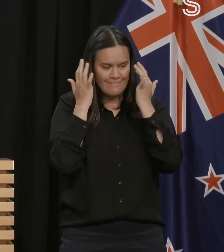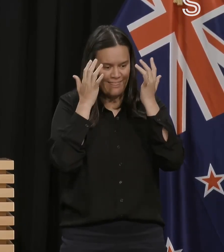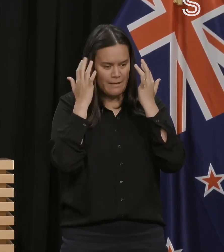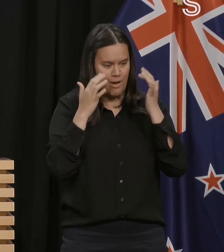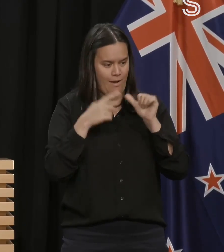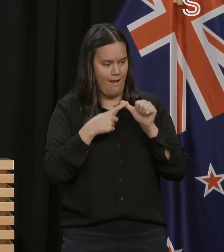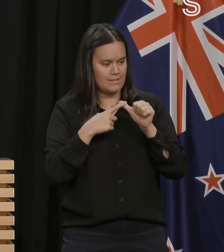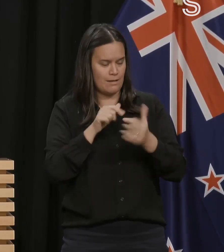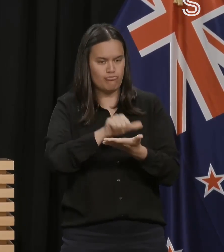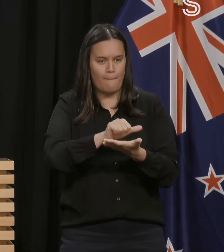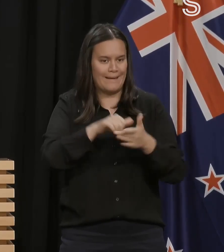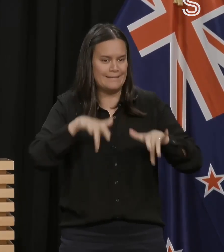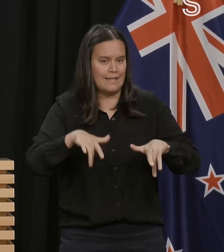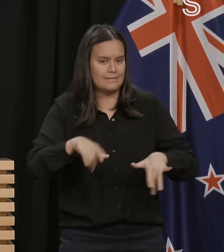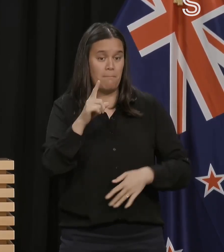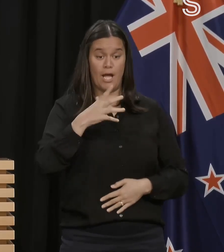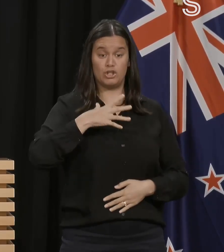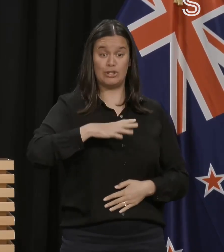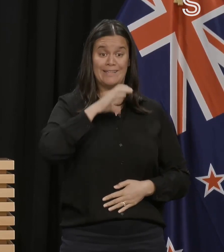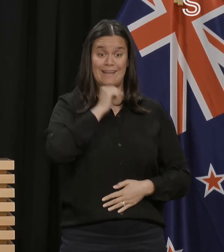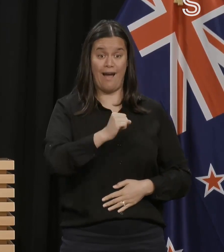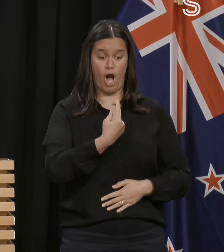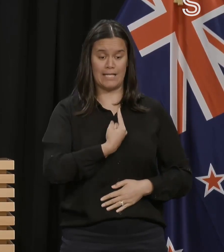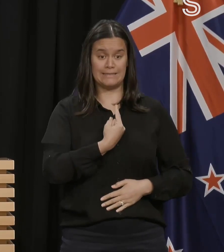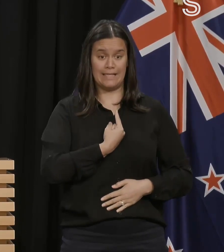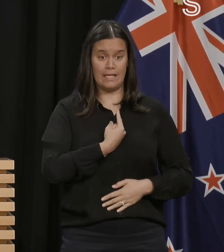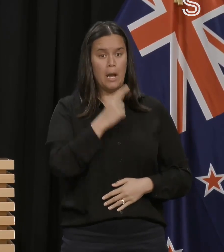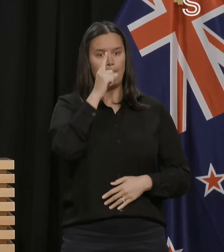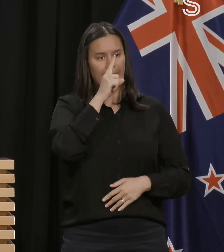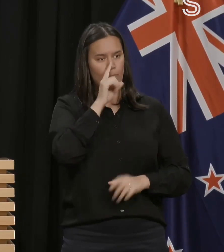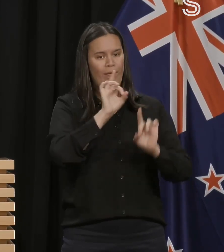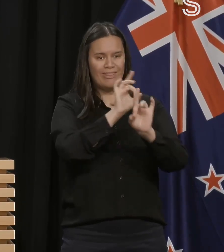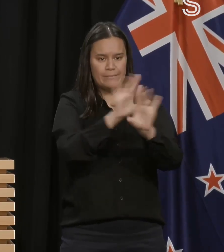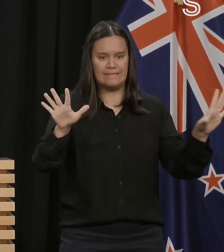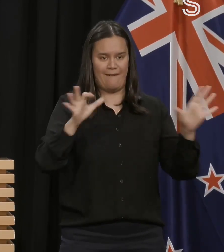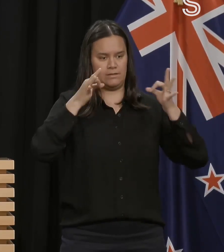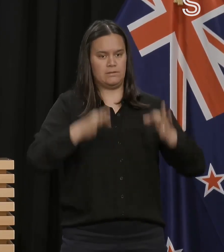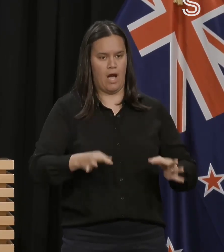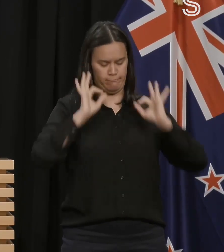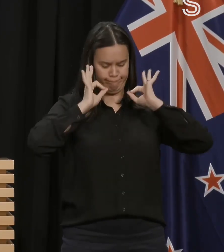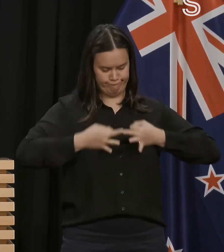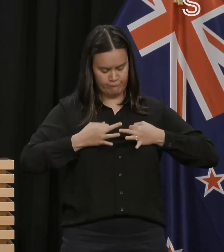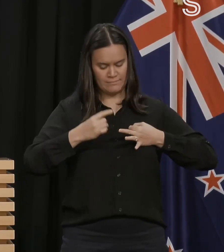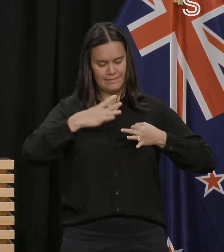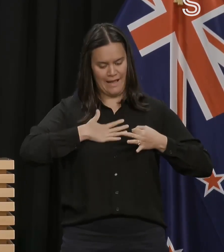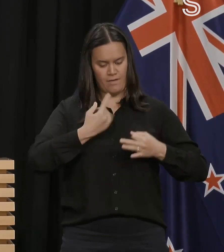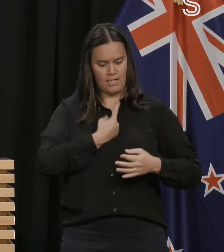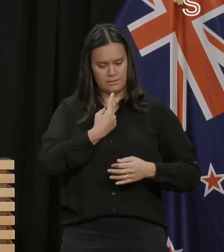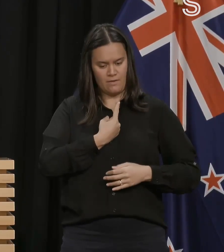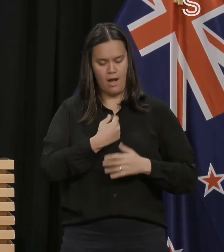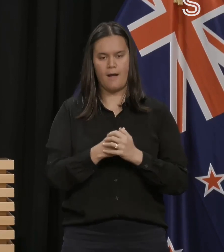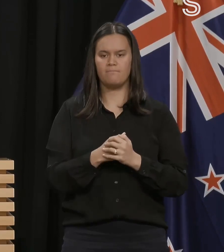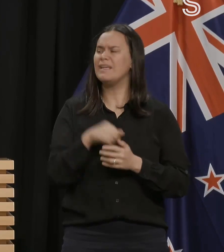on, but in terms of gender identity, I think people define their gender identity for themselves. Self-identification? Yes.